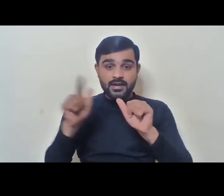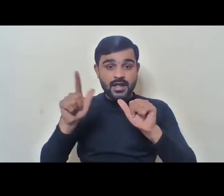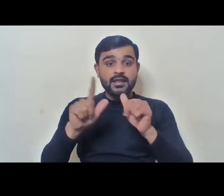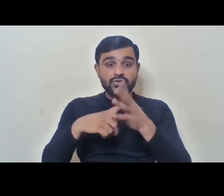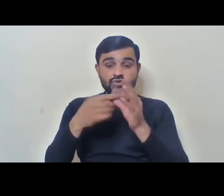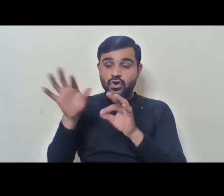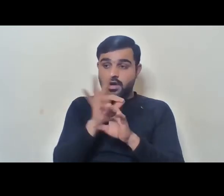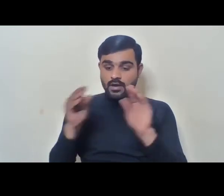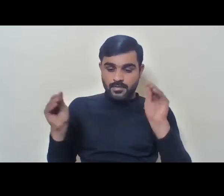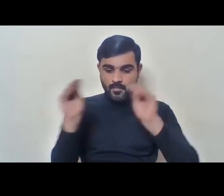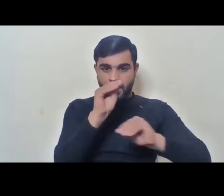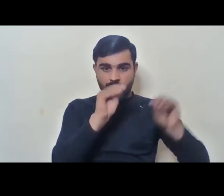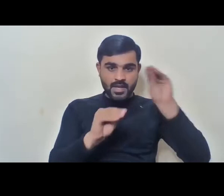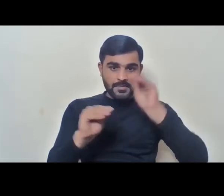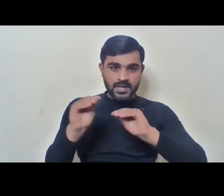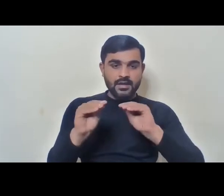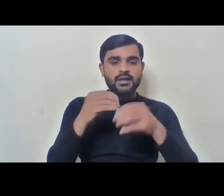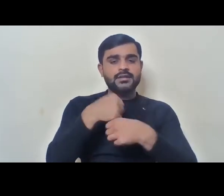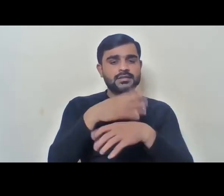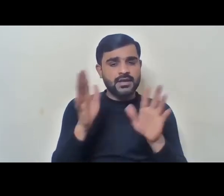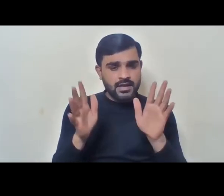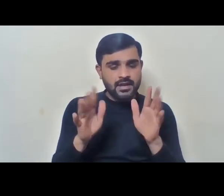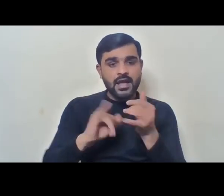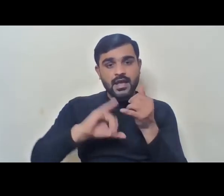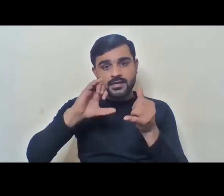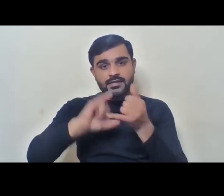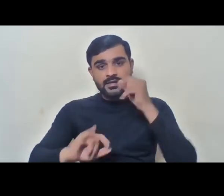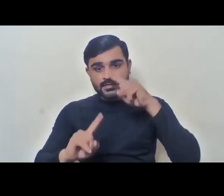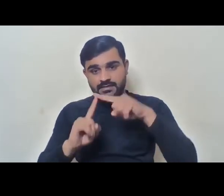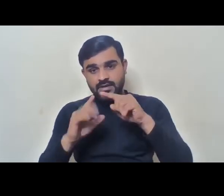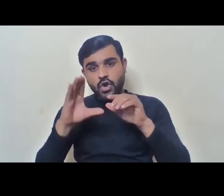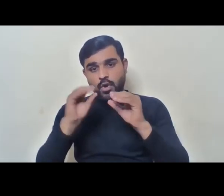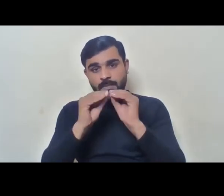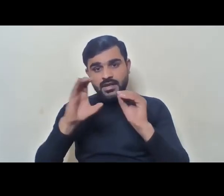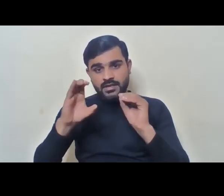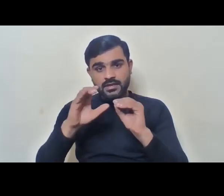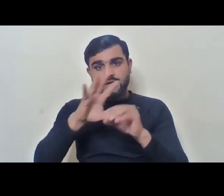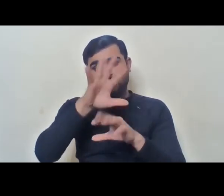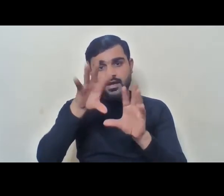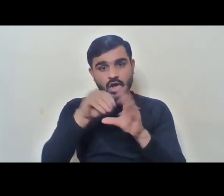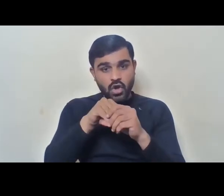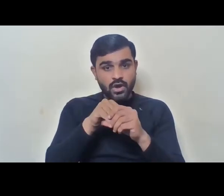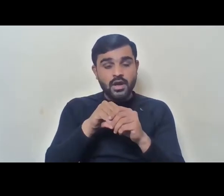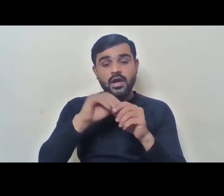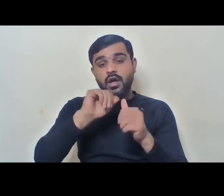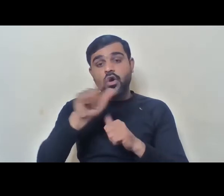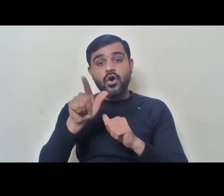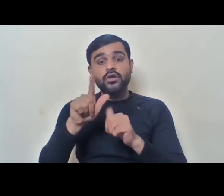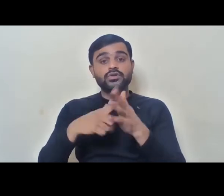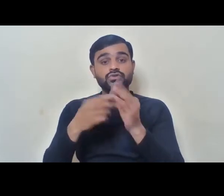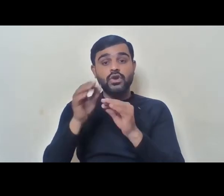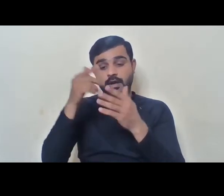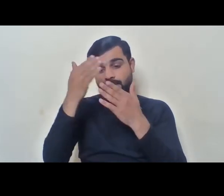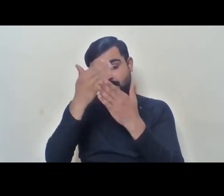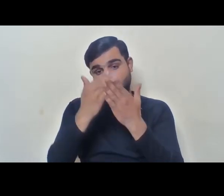So, merit, general, SC, ST, OBC, they fit the categories in all